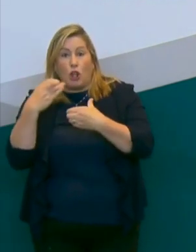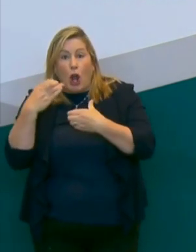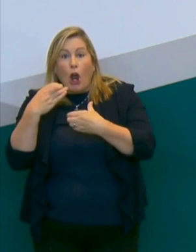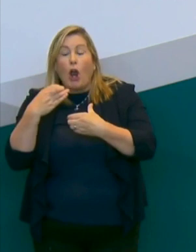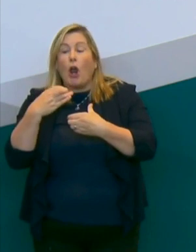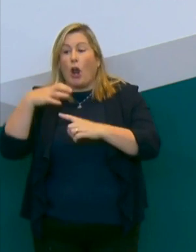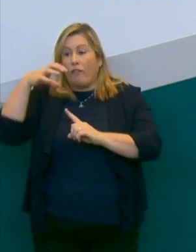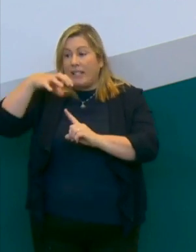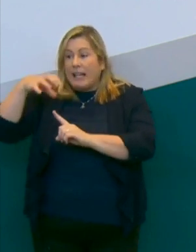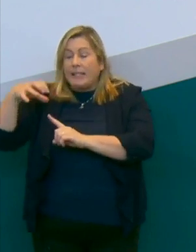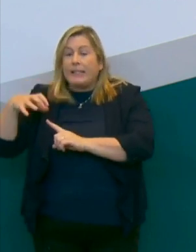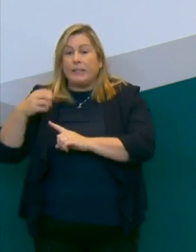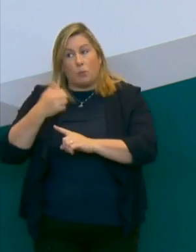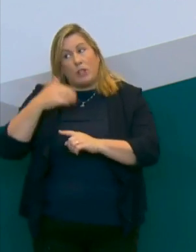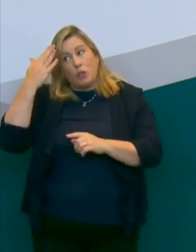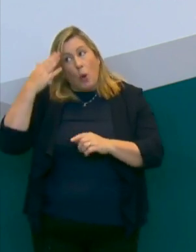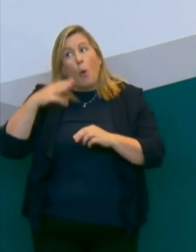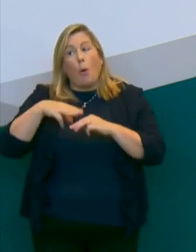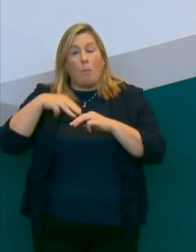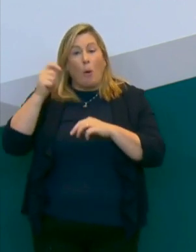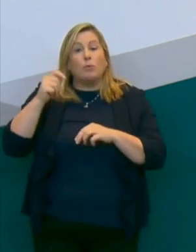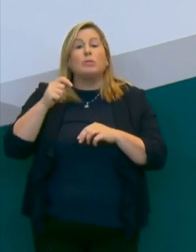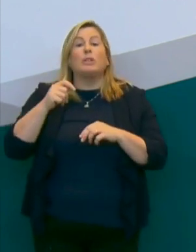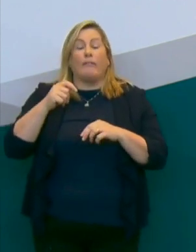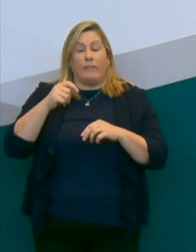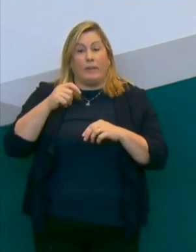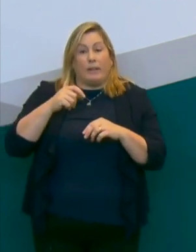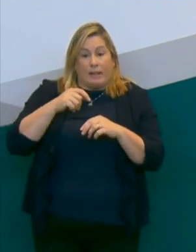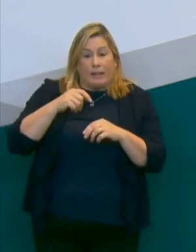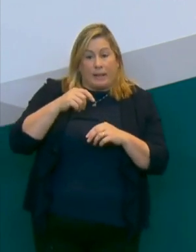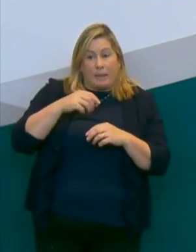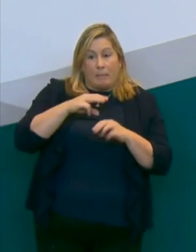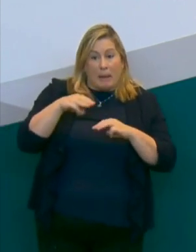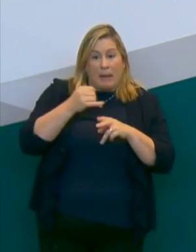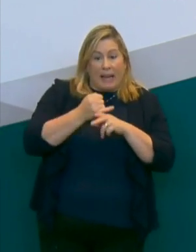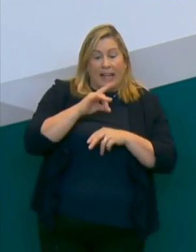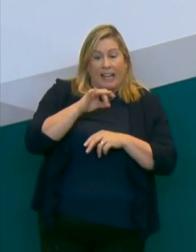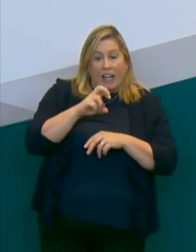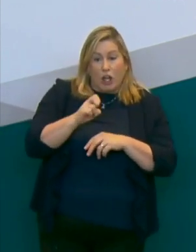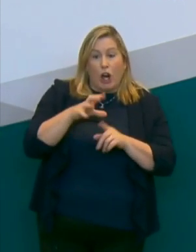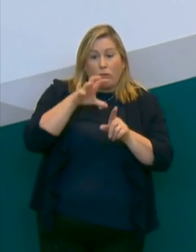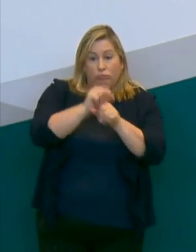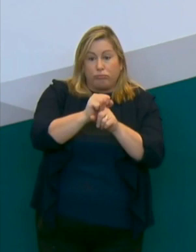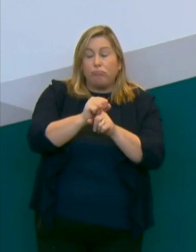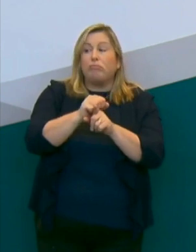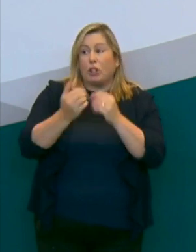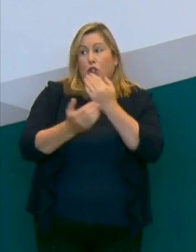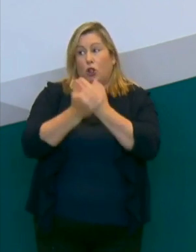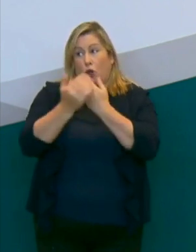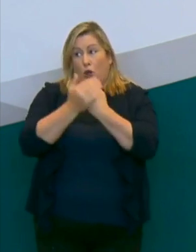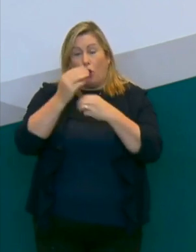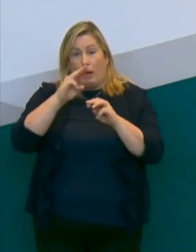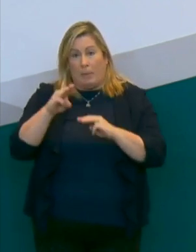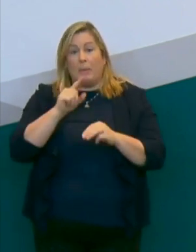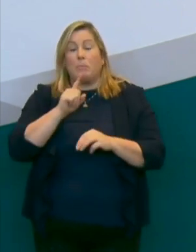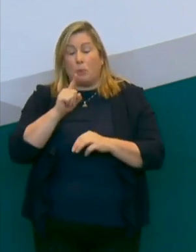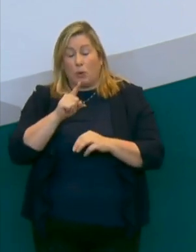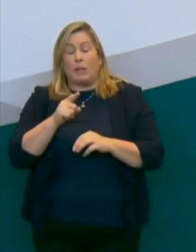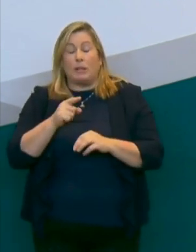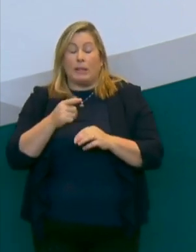know that the vast majority of cases in Kildare and nationally have been in younger people and that's one of the reasons, thankfully,